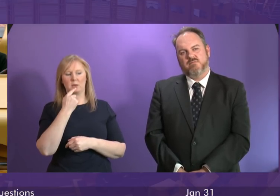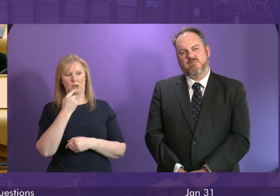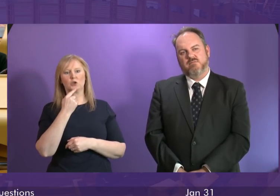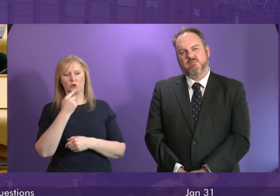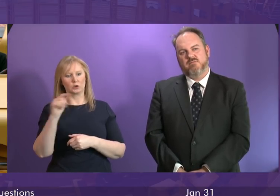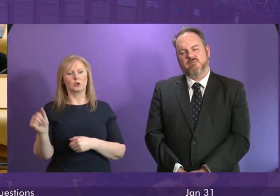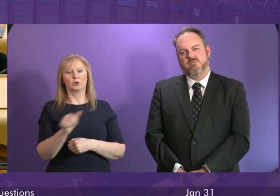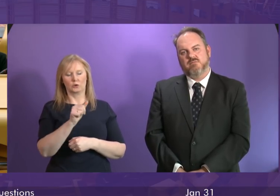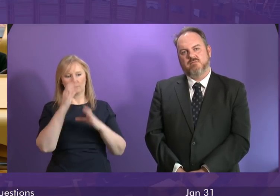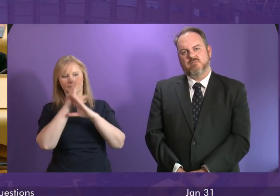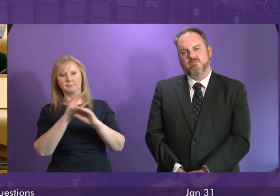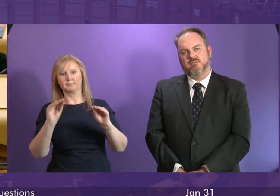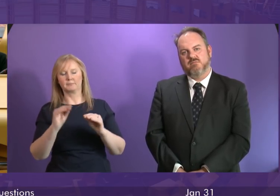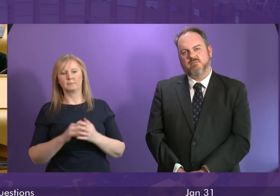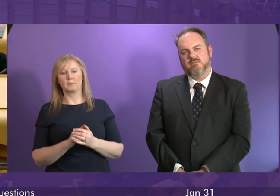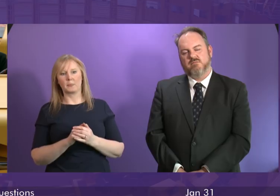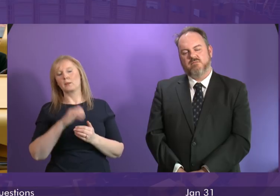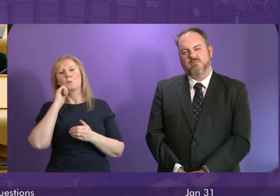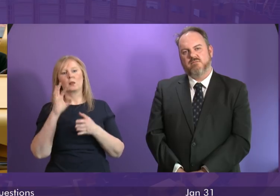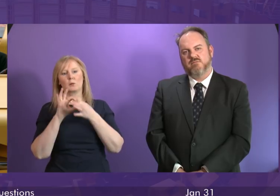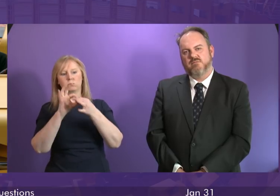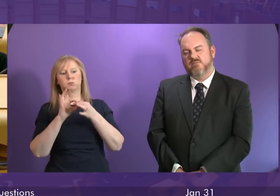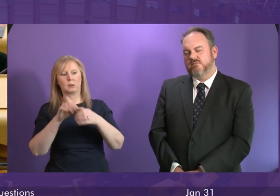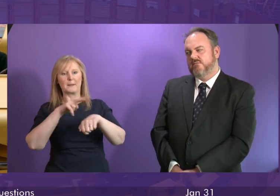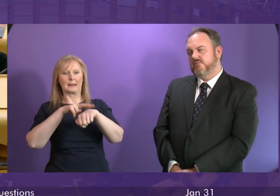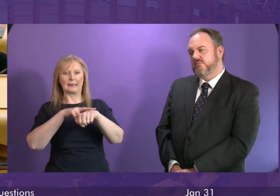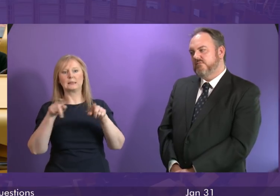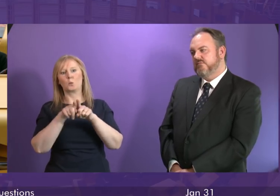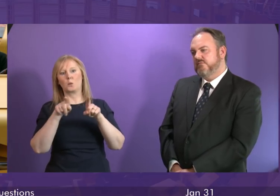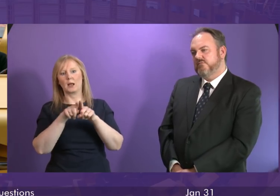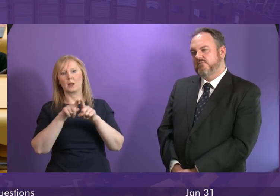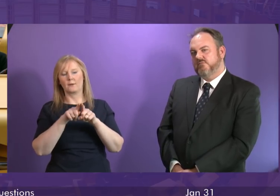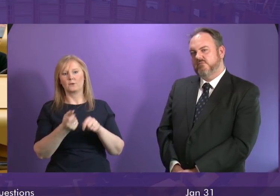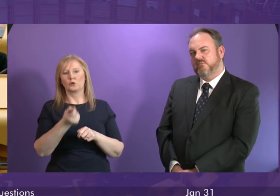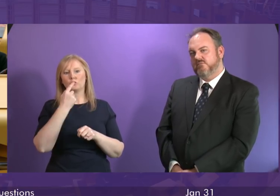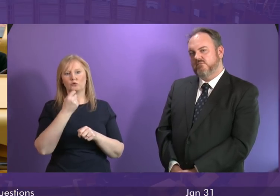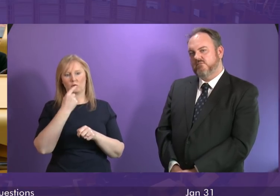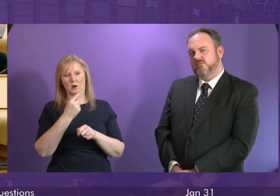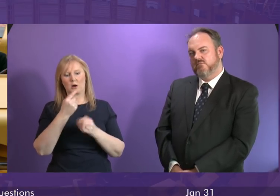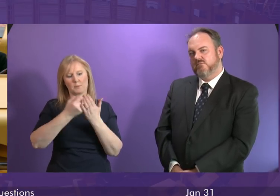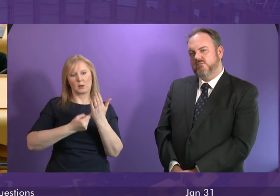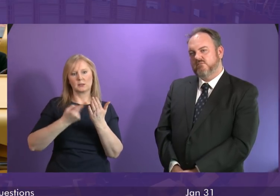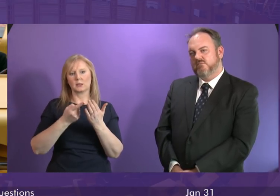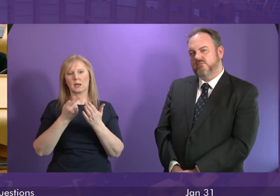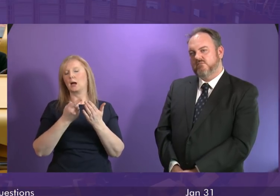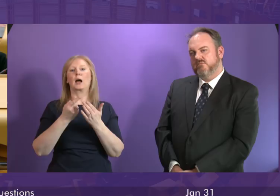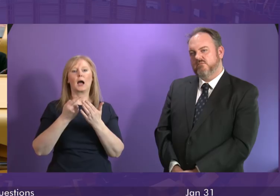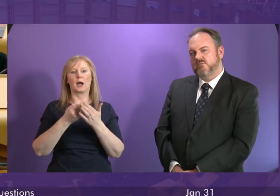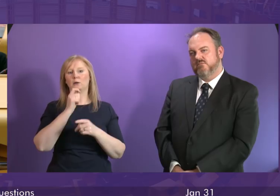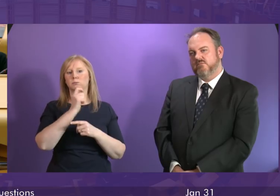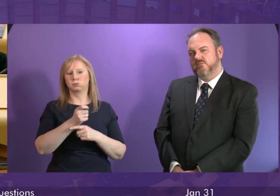it should be we also work closely with the police on all aspects of drug policy and enforcement including counterfeit prescription